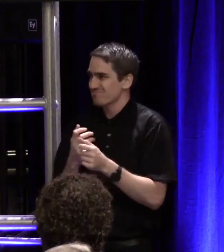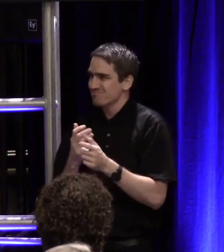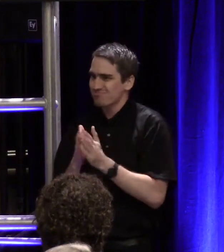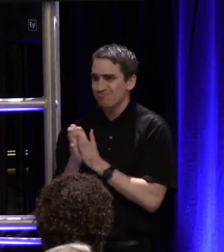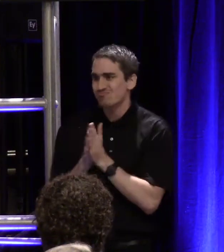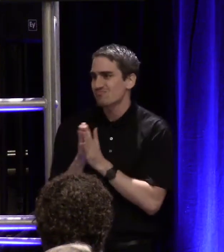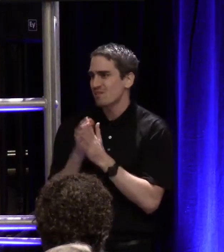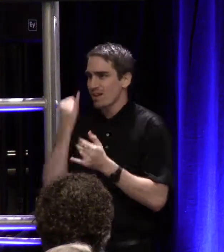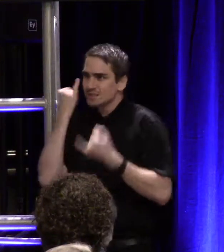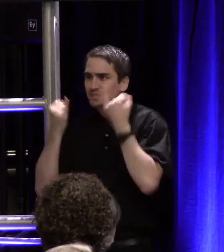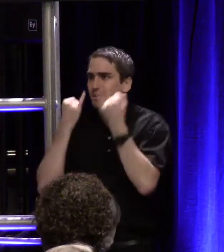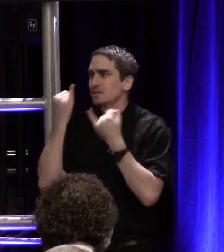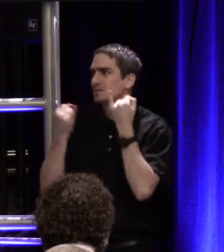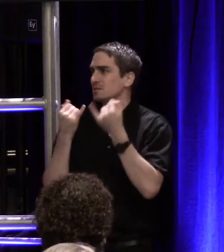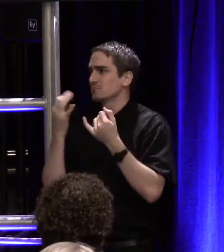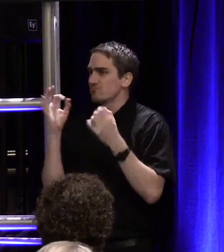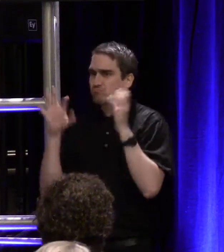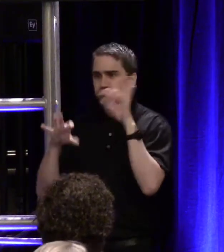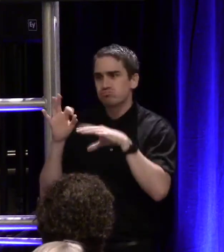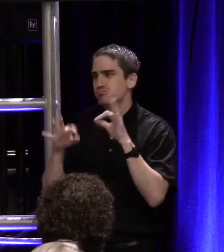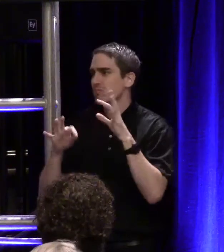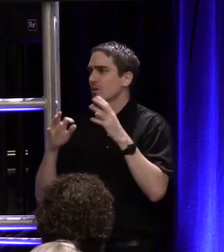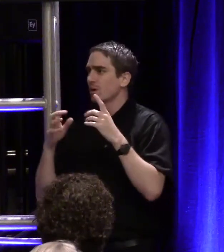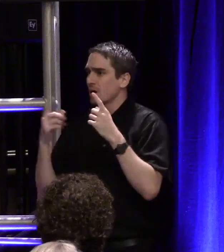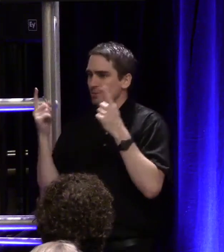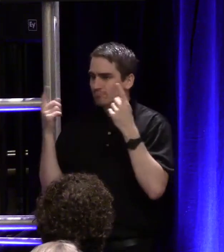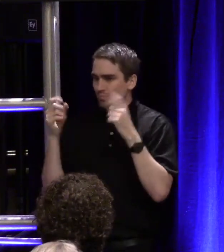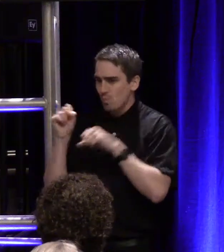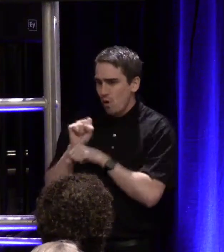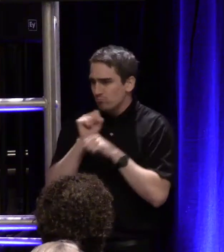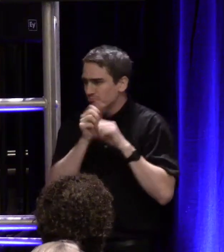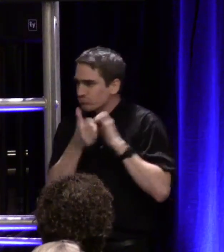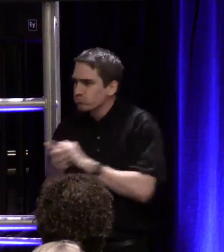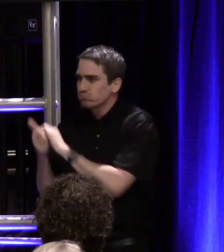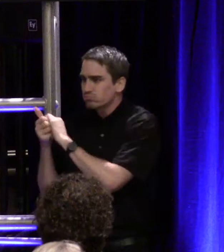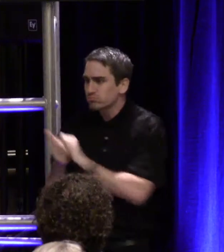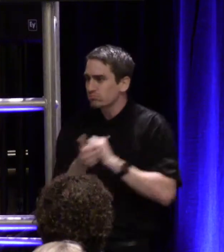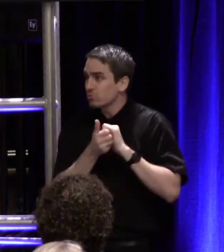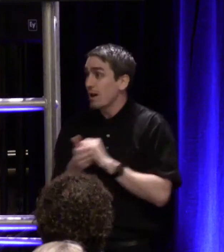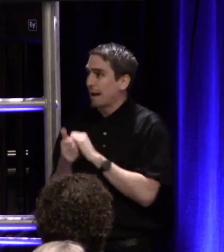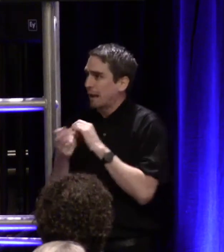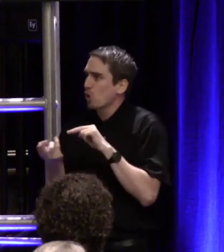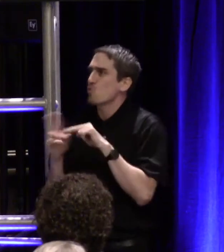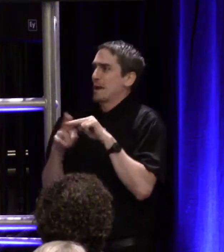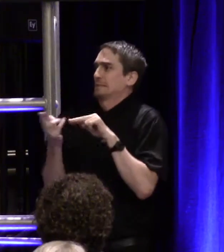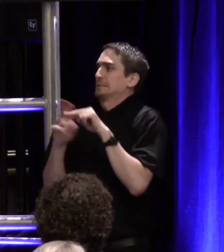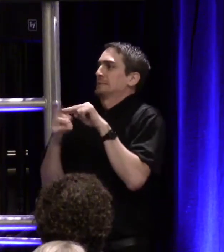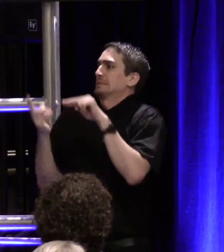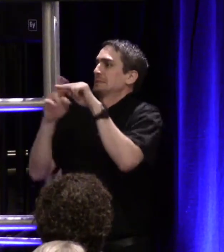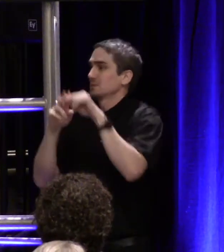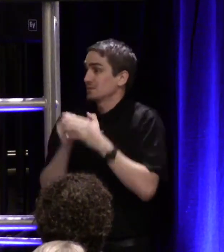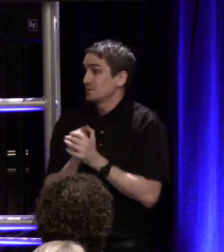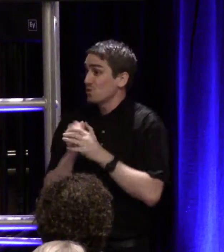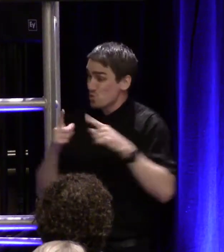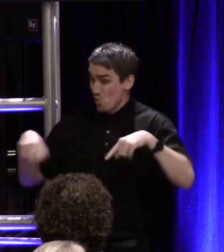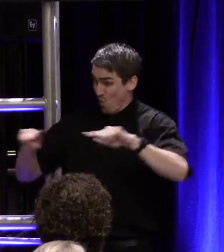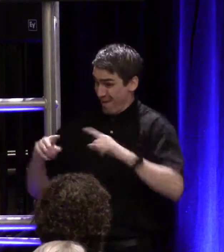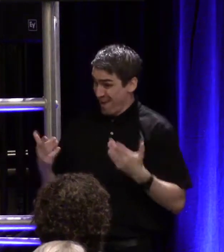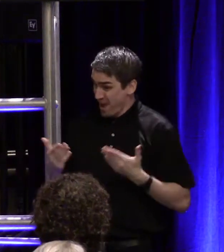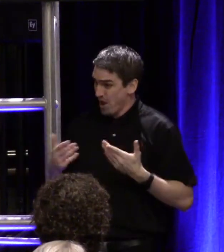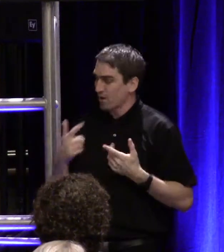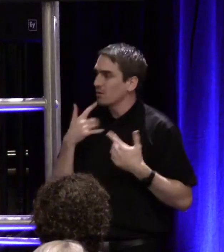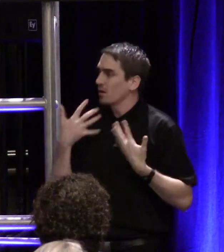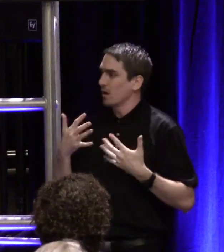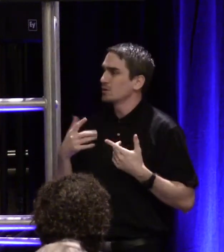ideas coming. That's what keeps the collaboration increasing. Your being here tonight underscores the noble work